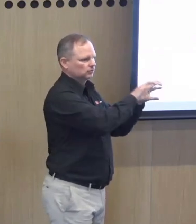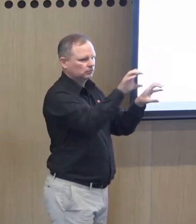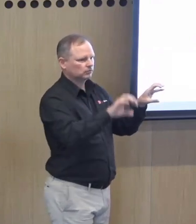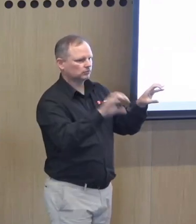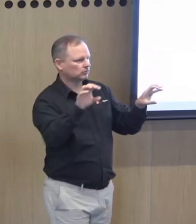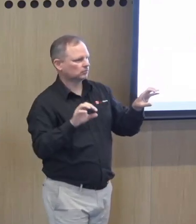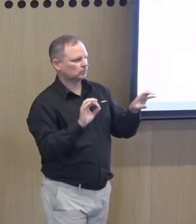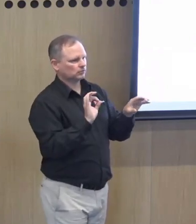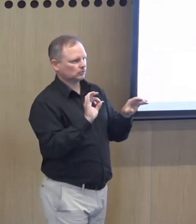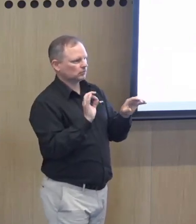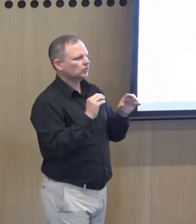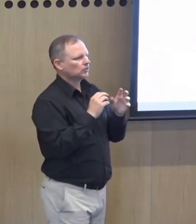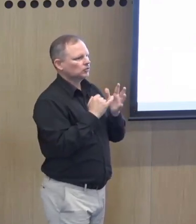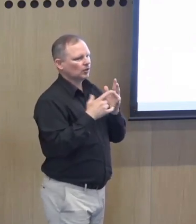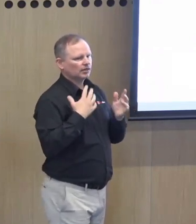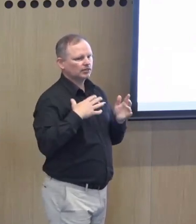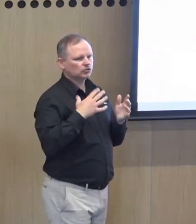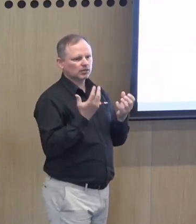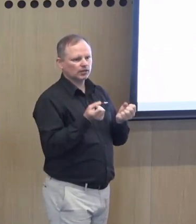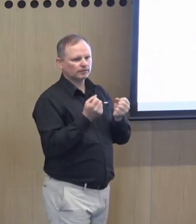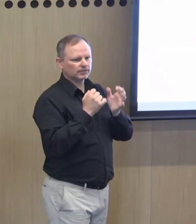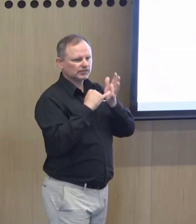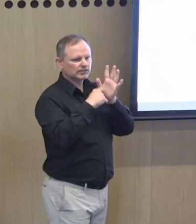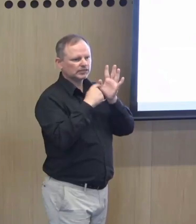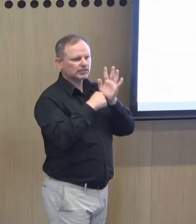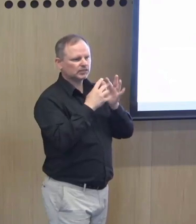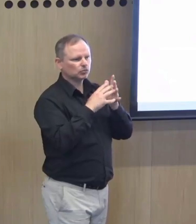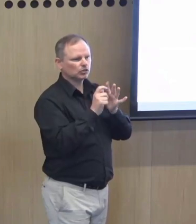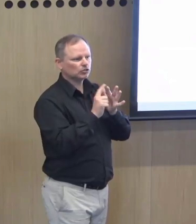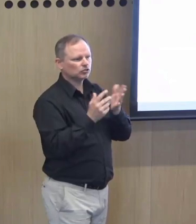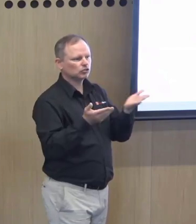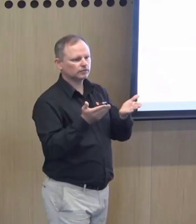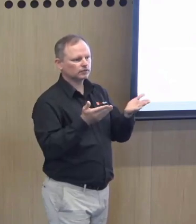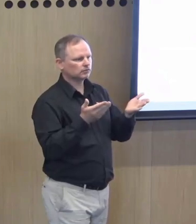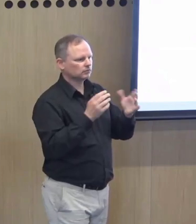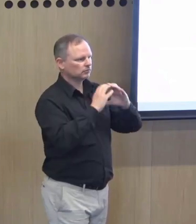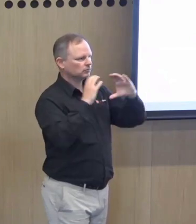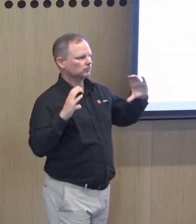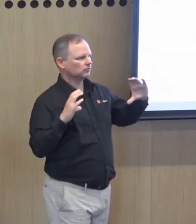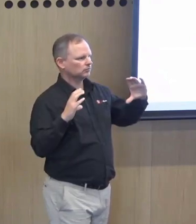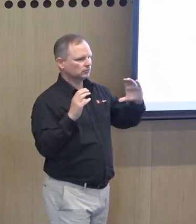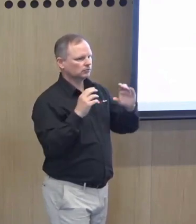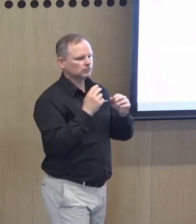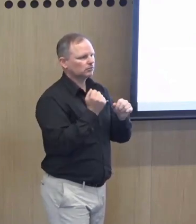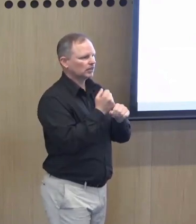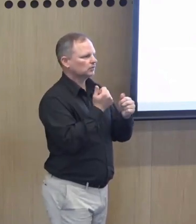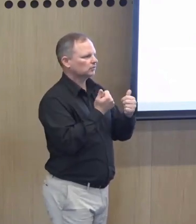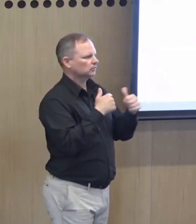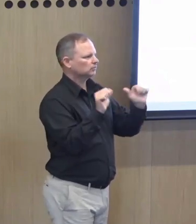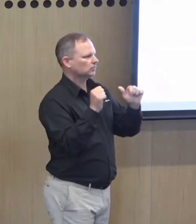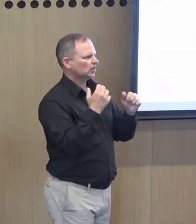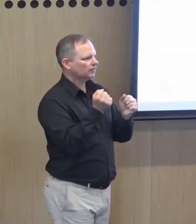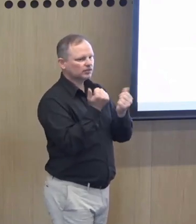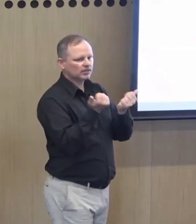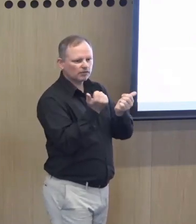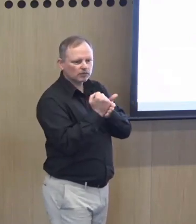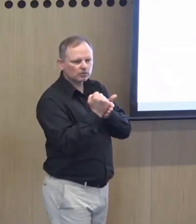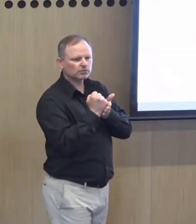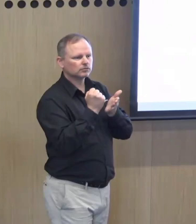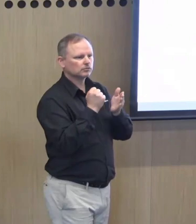local leather service locations, but for statewide services, the number obviously would be much bigger. But we